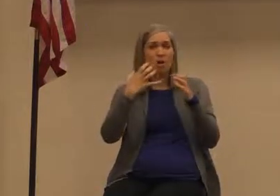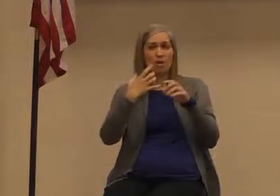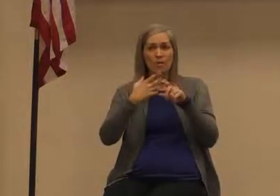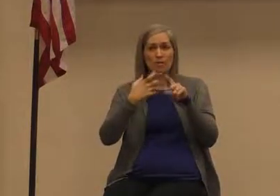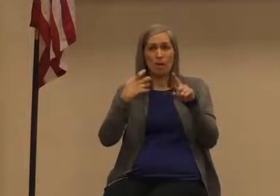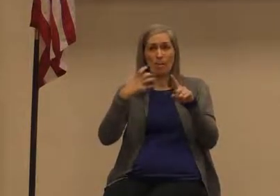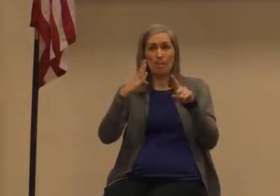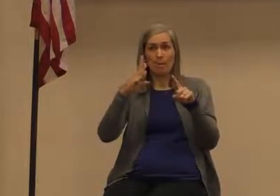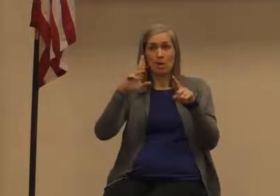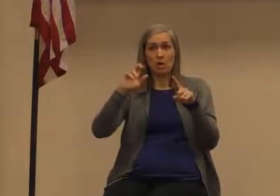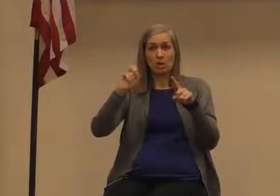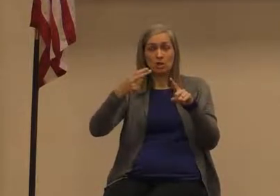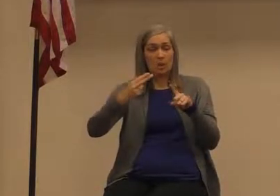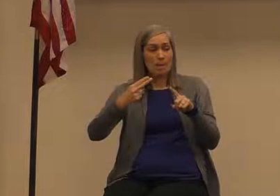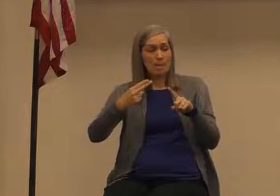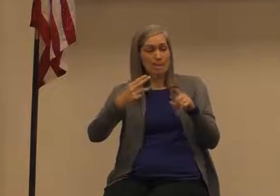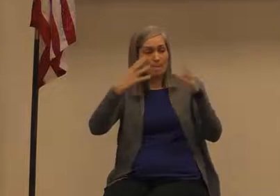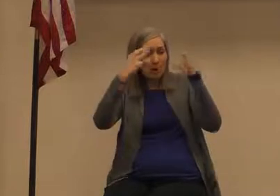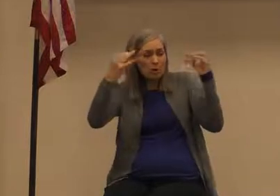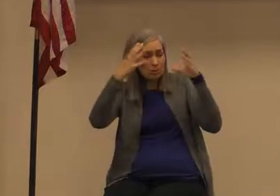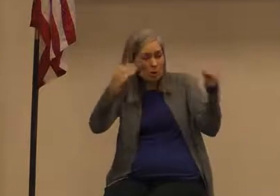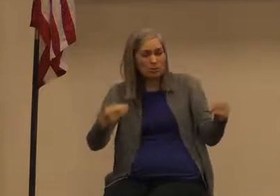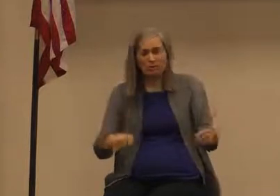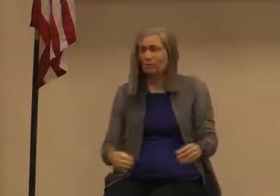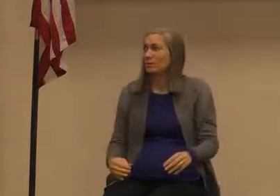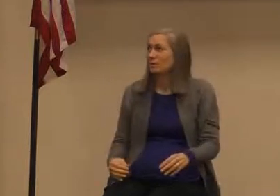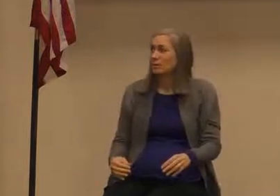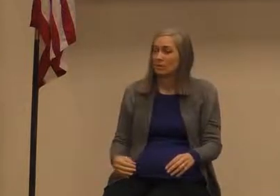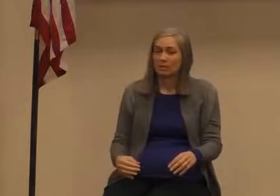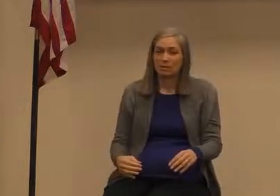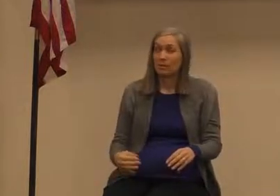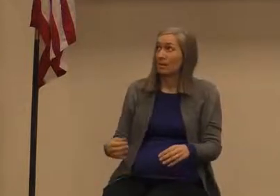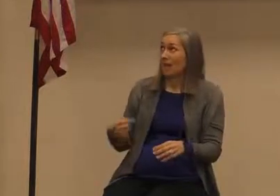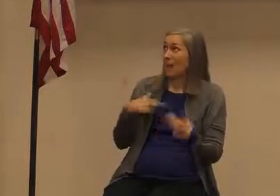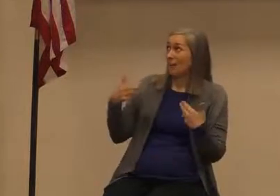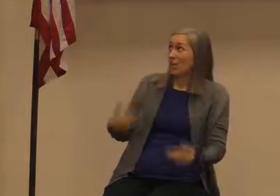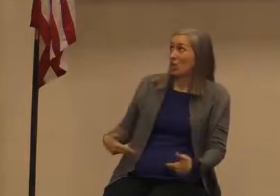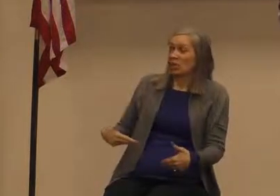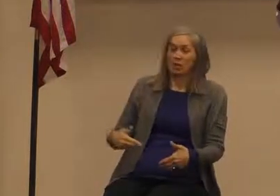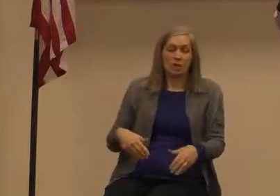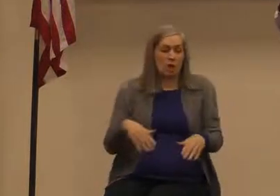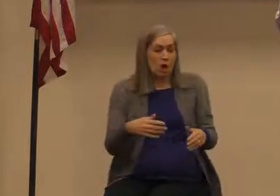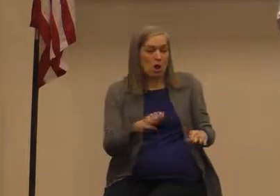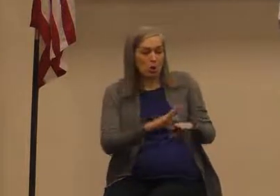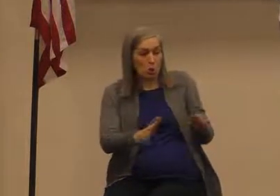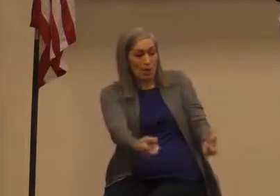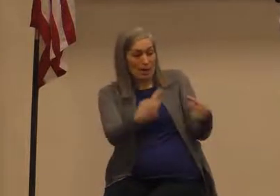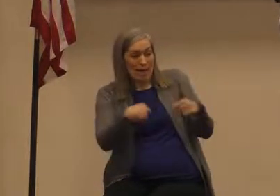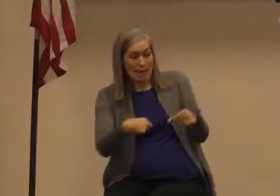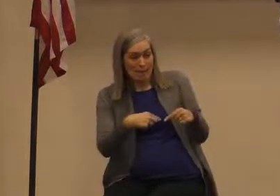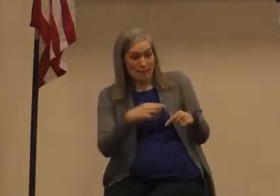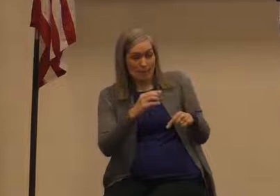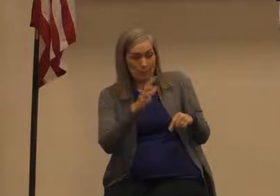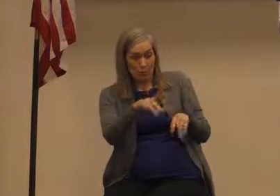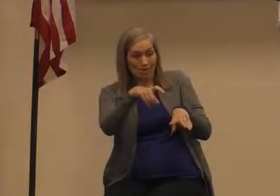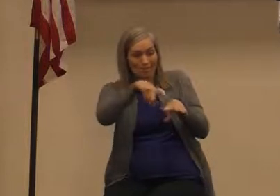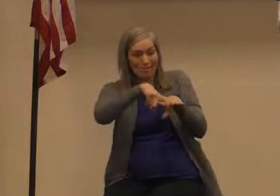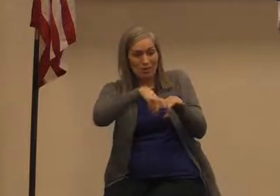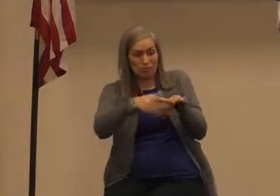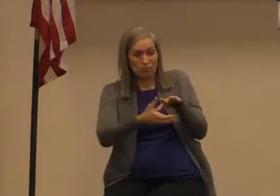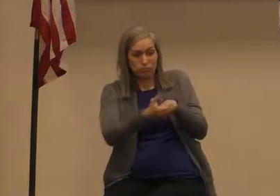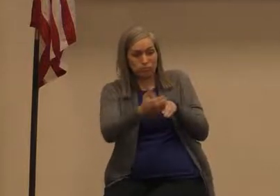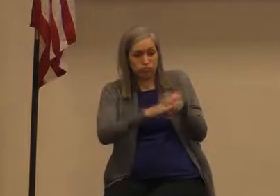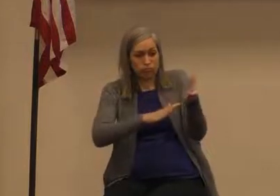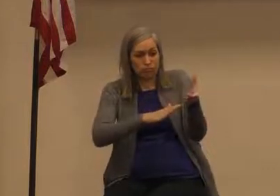and he said here I am then he said do not come near take your sandals off your feet for the place on which you're standing is holy